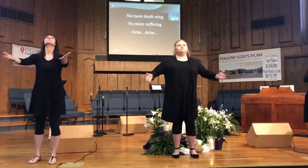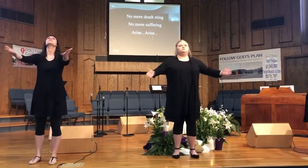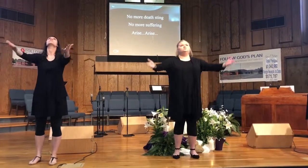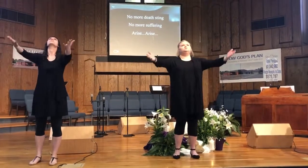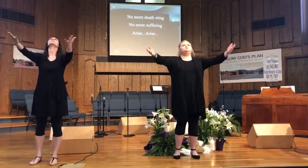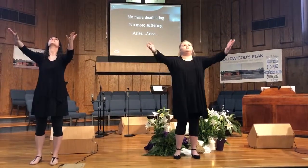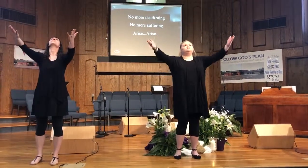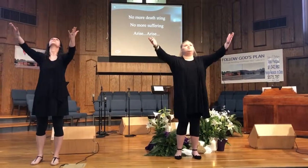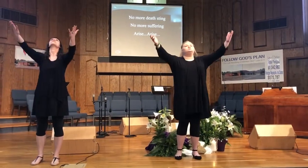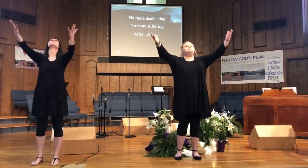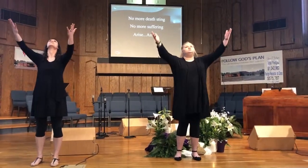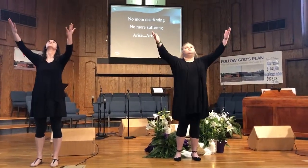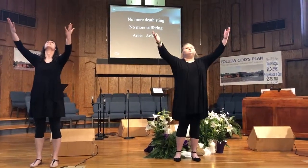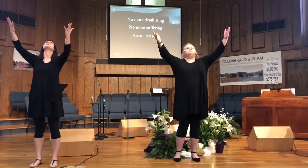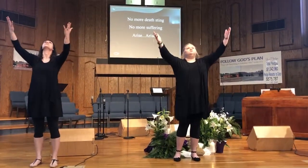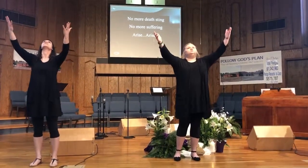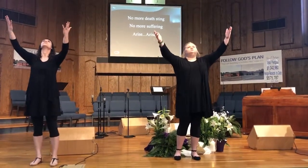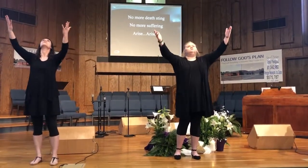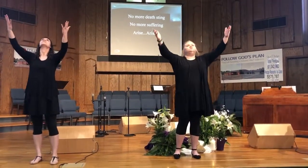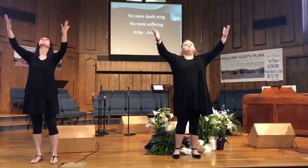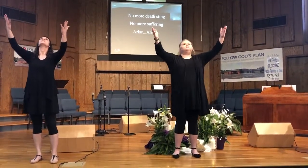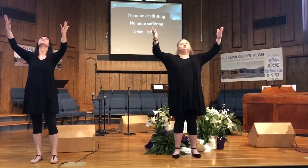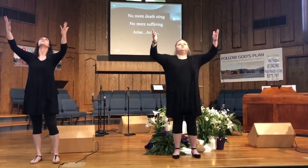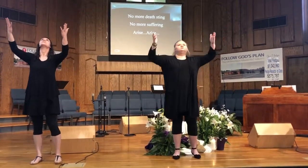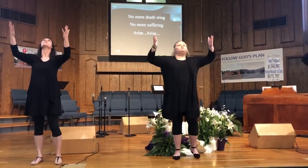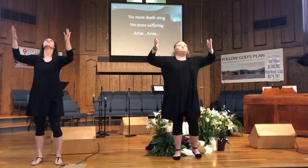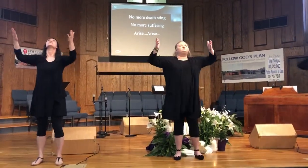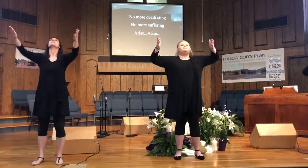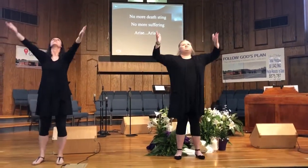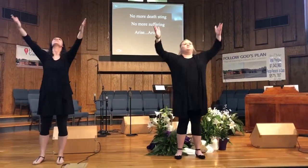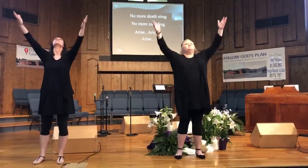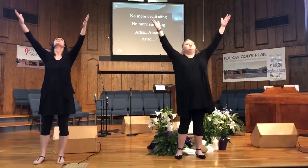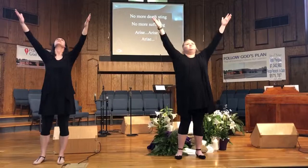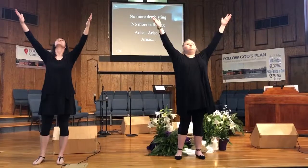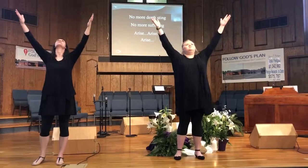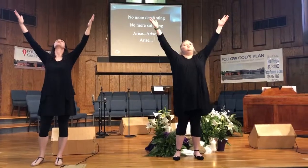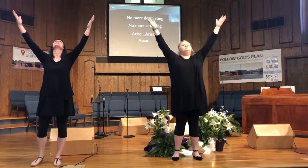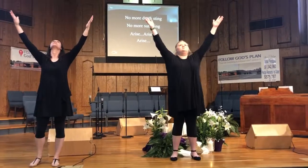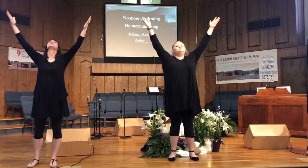We are... We